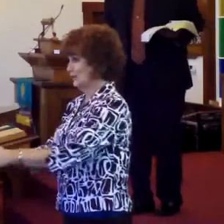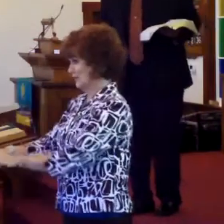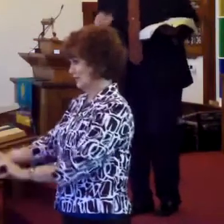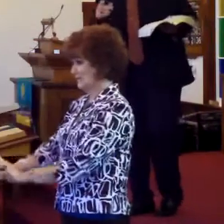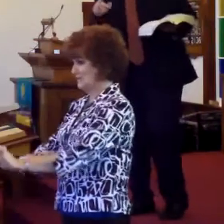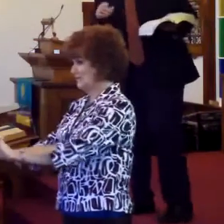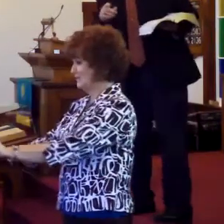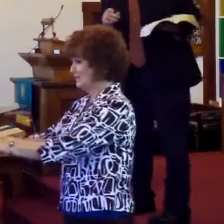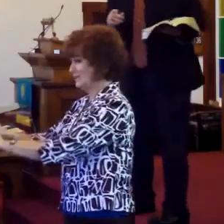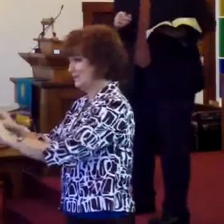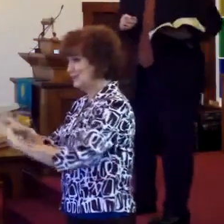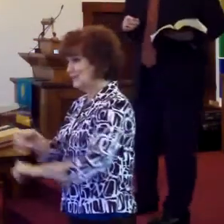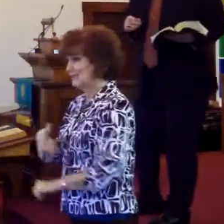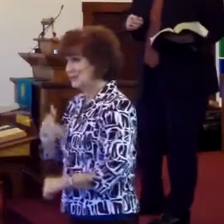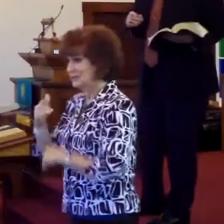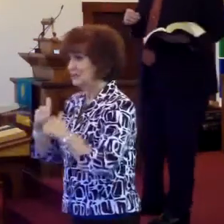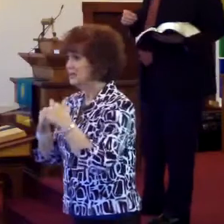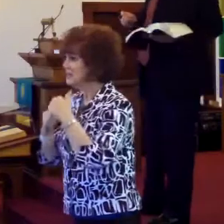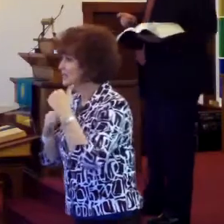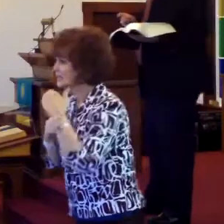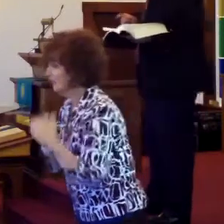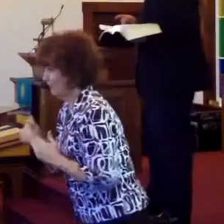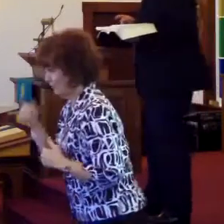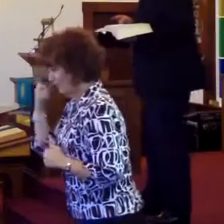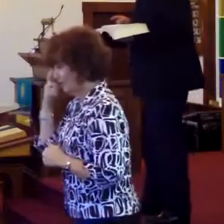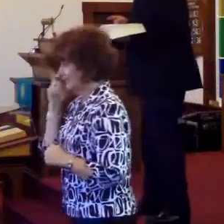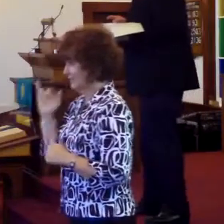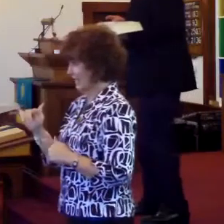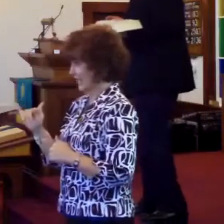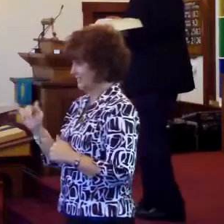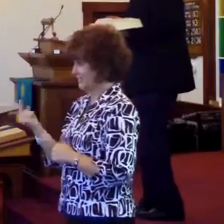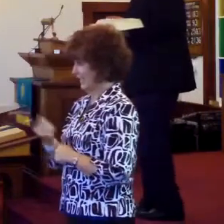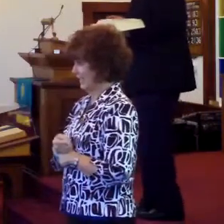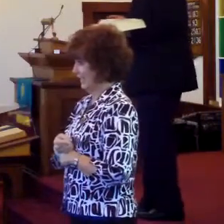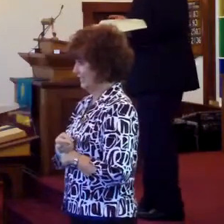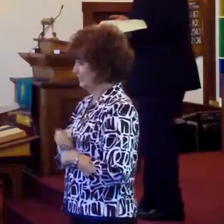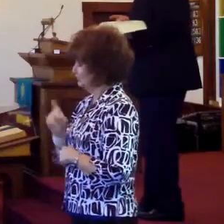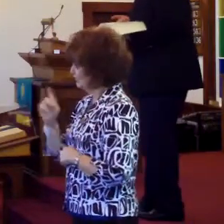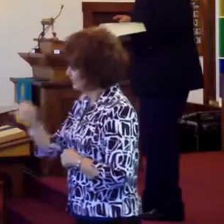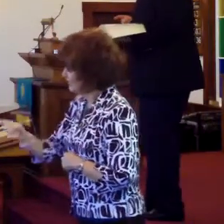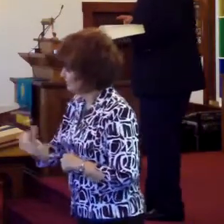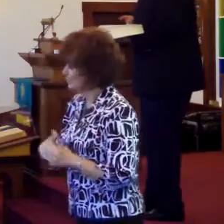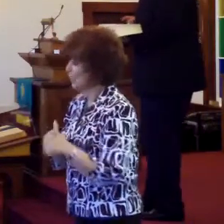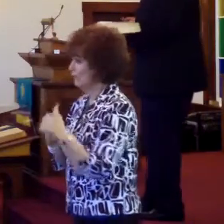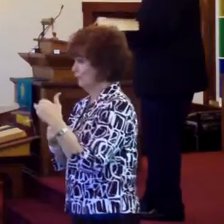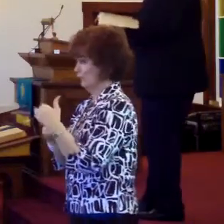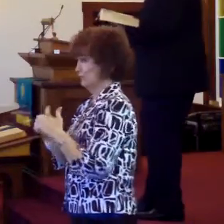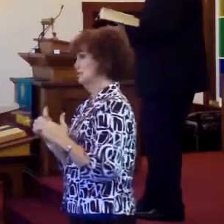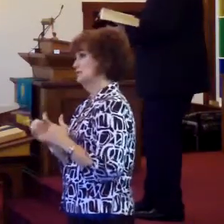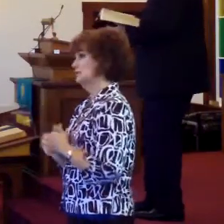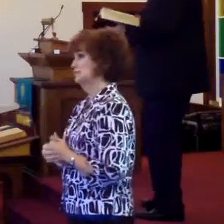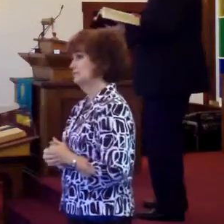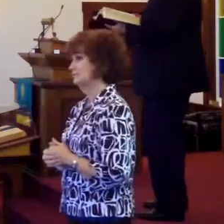That should give you comfort this morning, my friends. Doesn't it give you comfort?